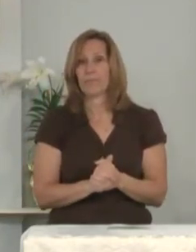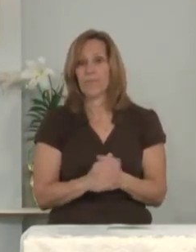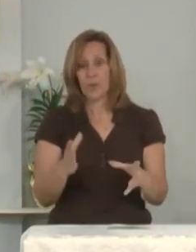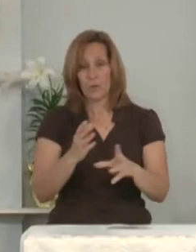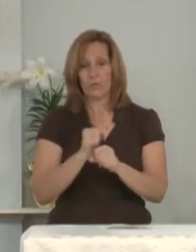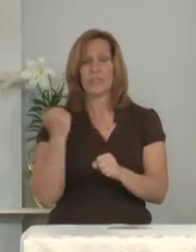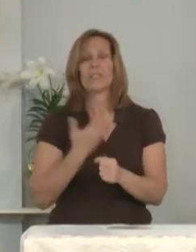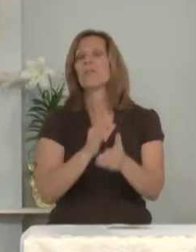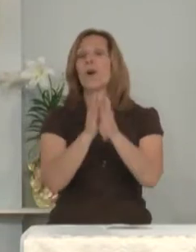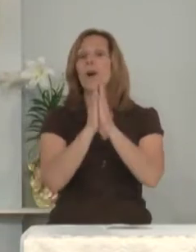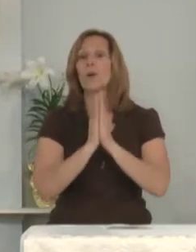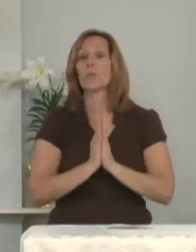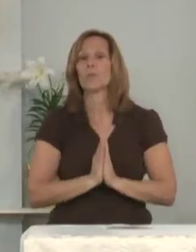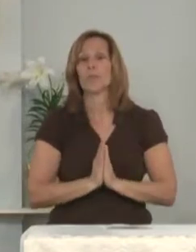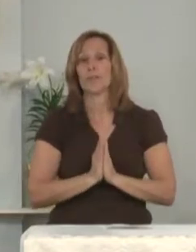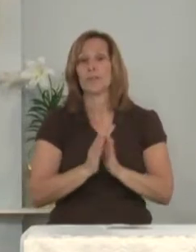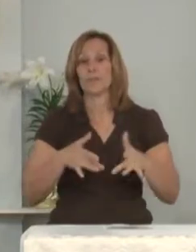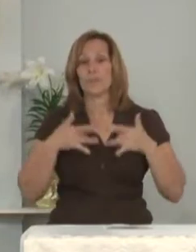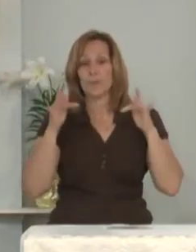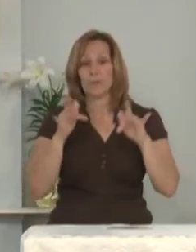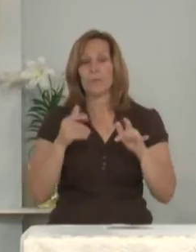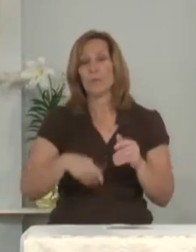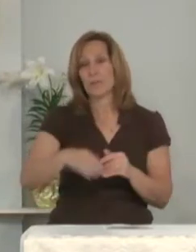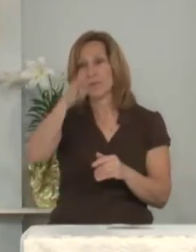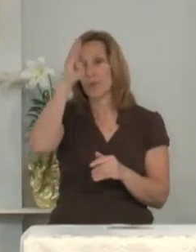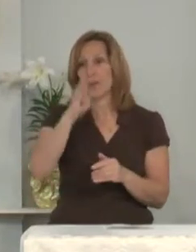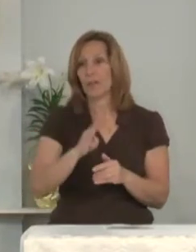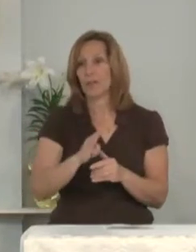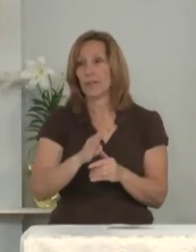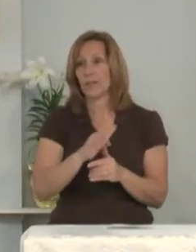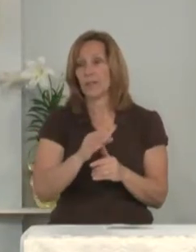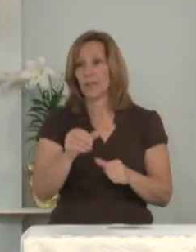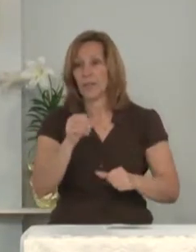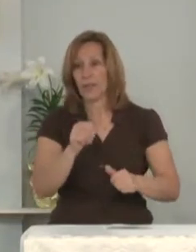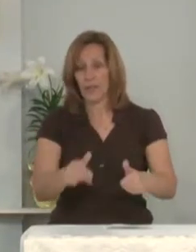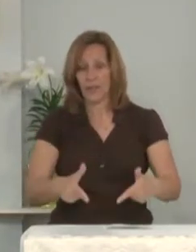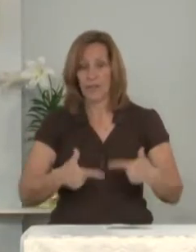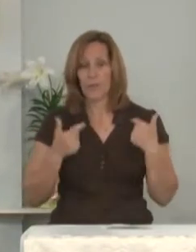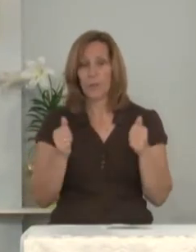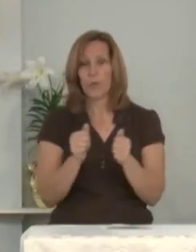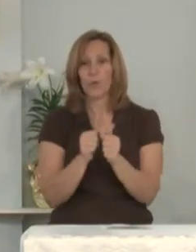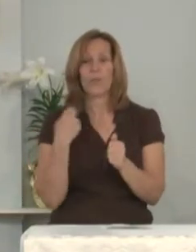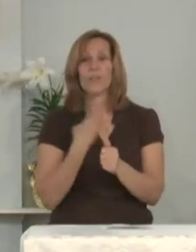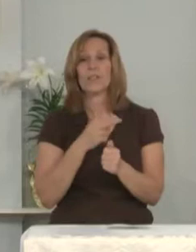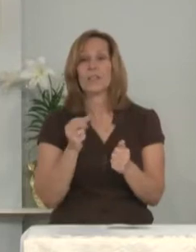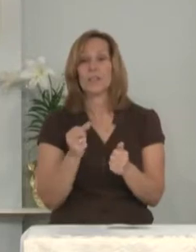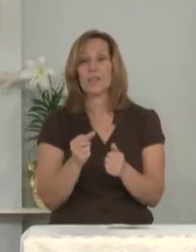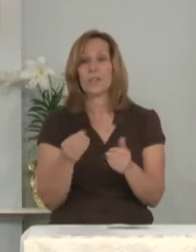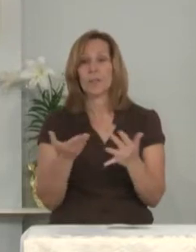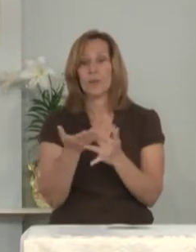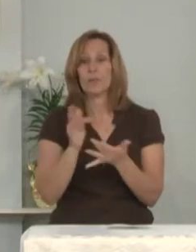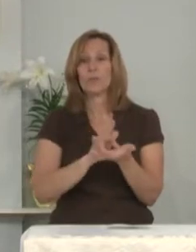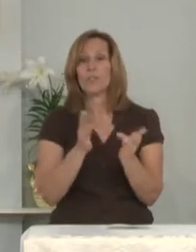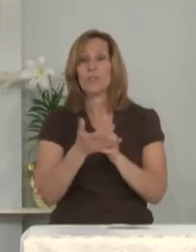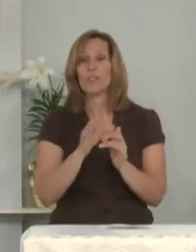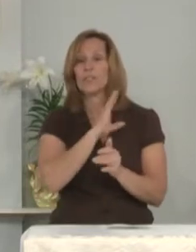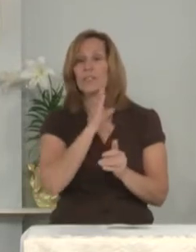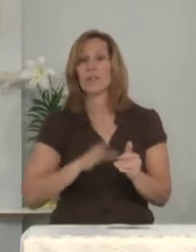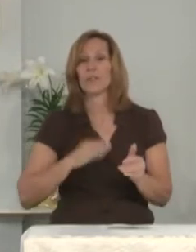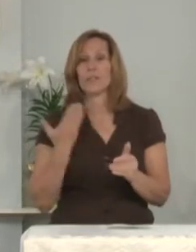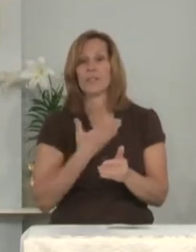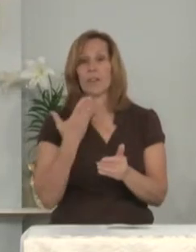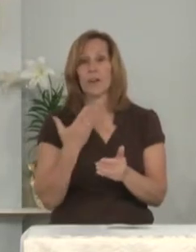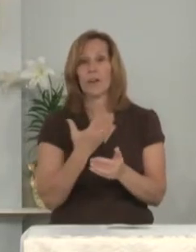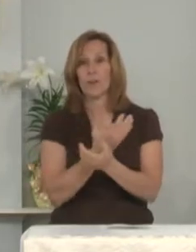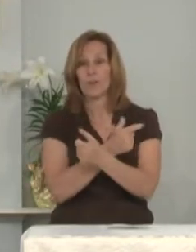Receive our prayers, merciful God, and dwell on us richly, through Jesus Christ, our life, and